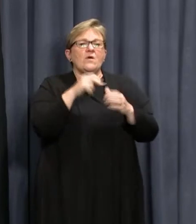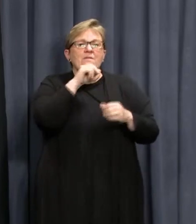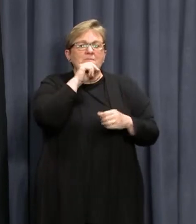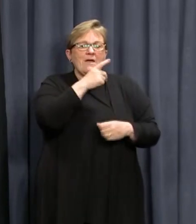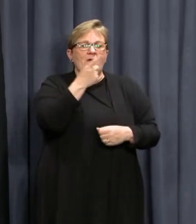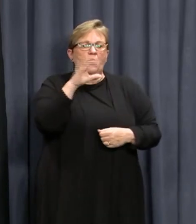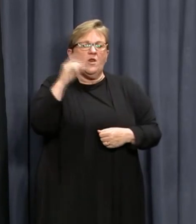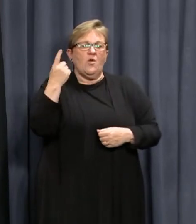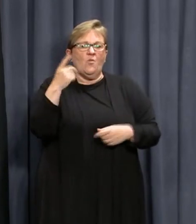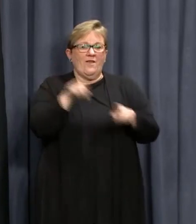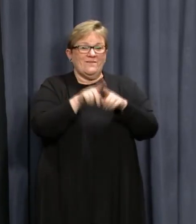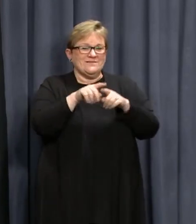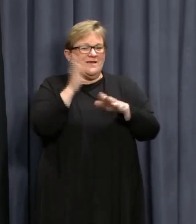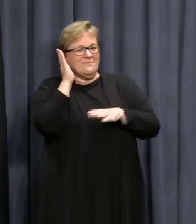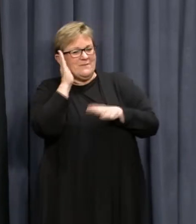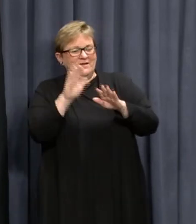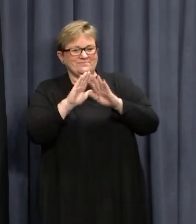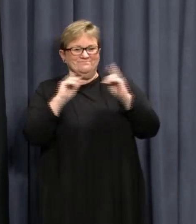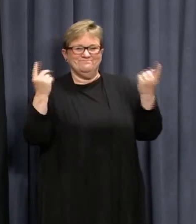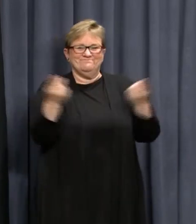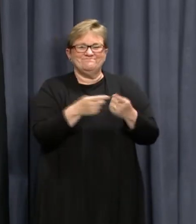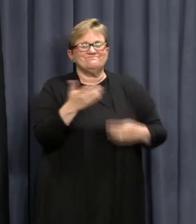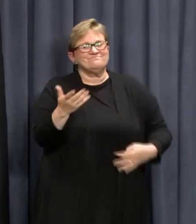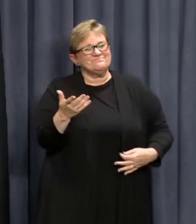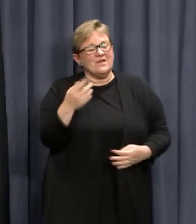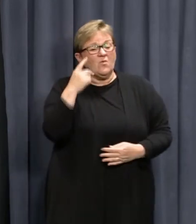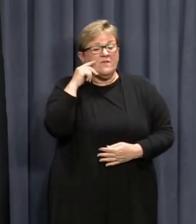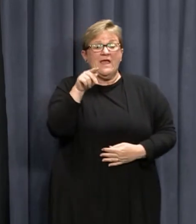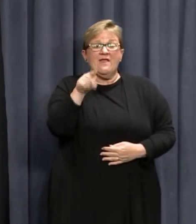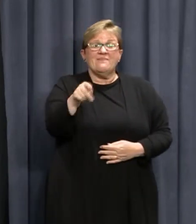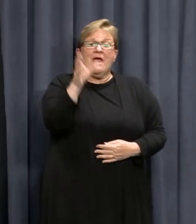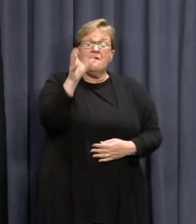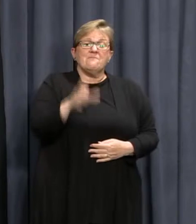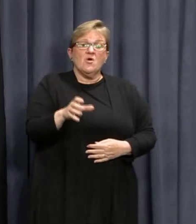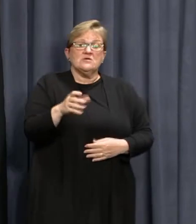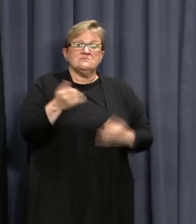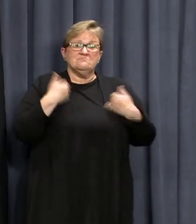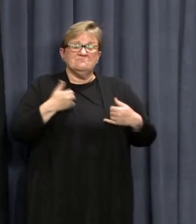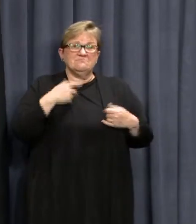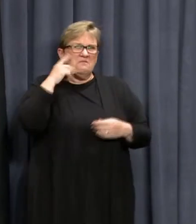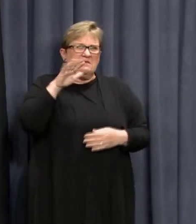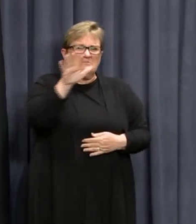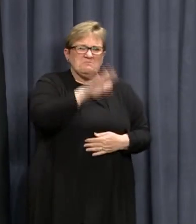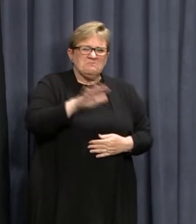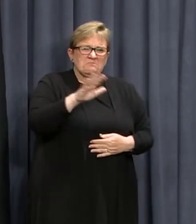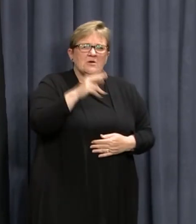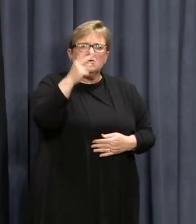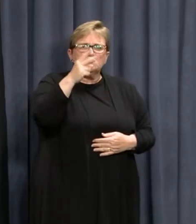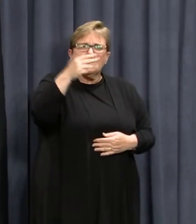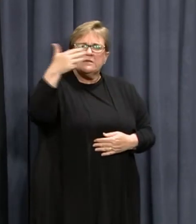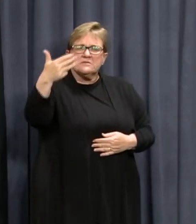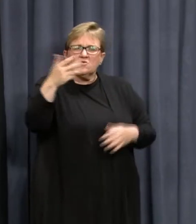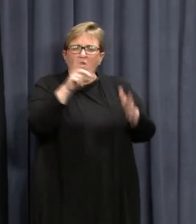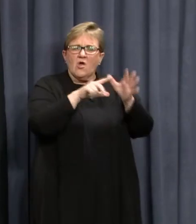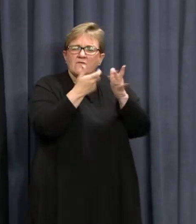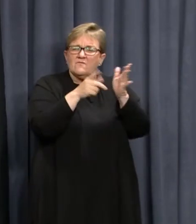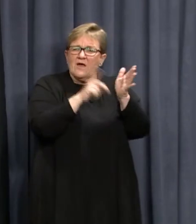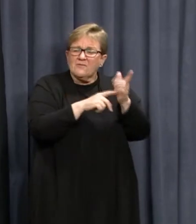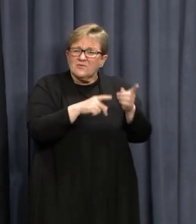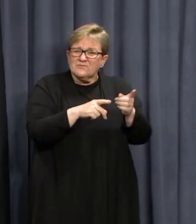1001. Health authorities expect this person became infectious on or about the 29th of April.